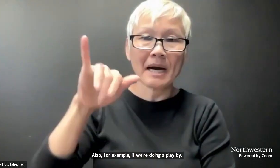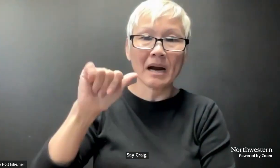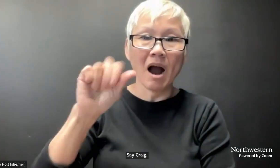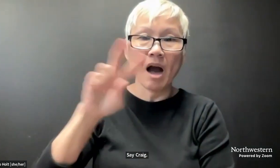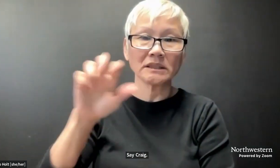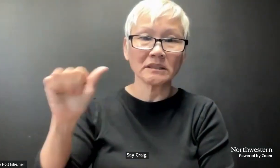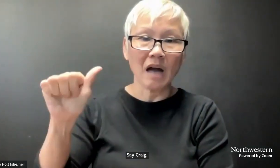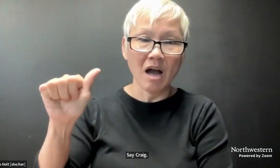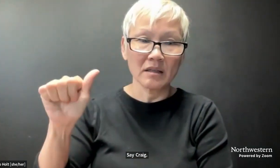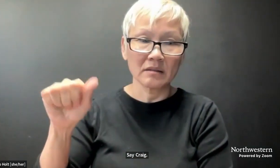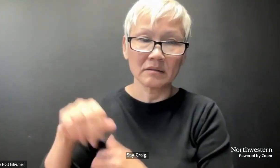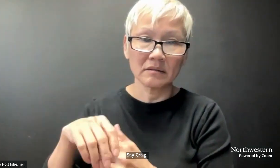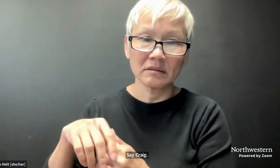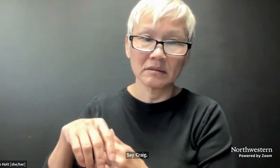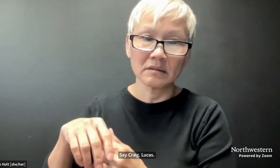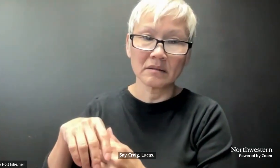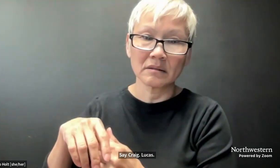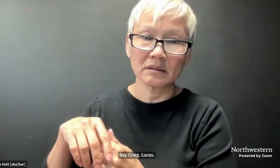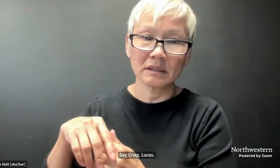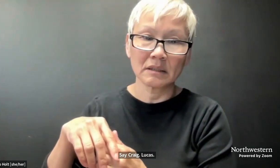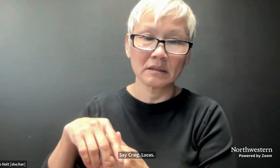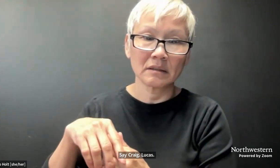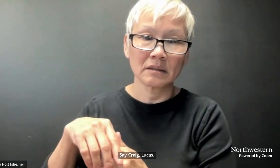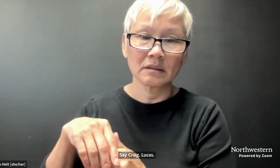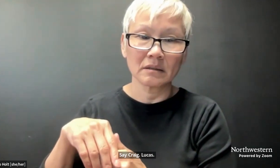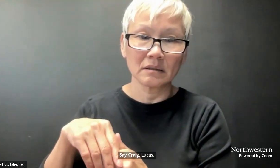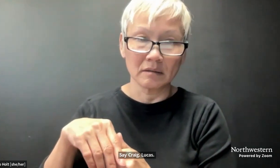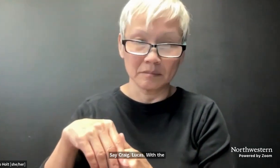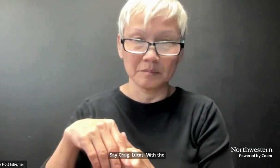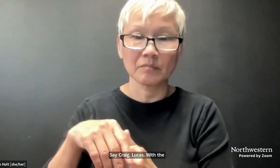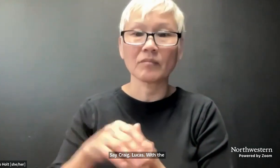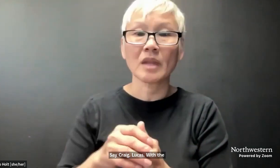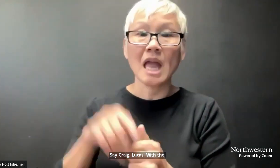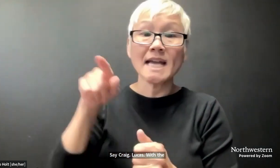with the light in the piazza,